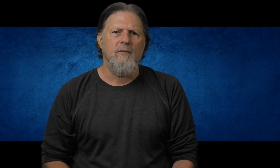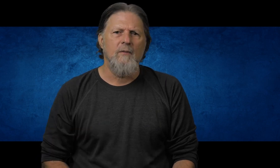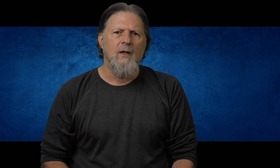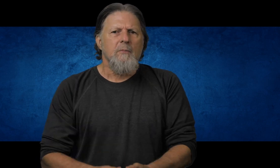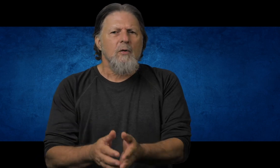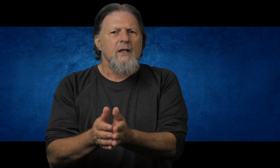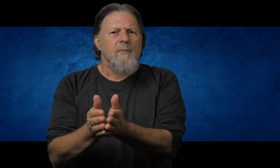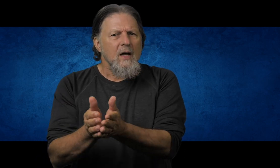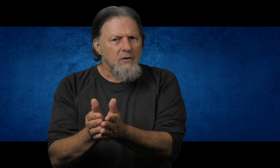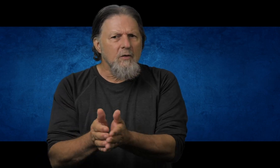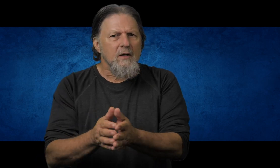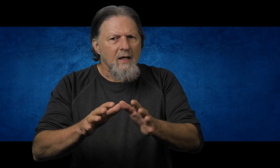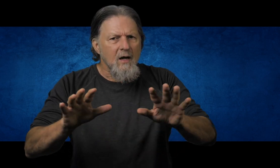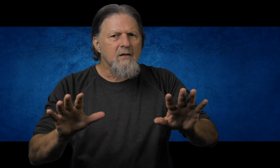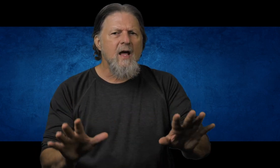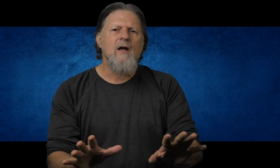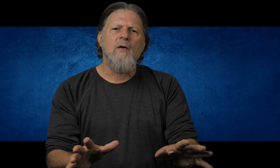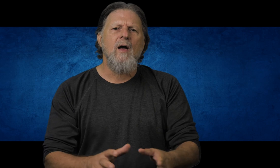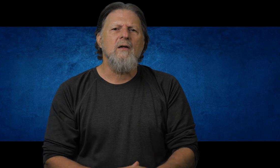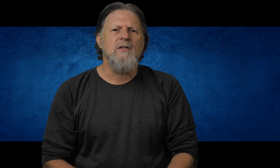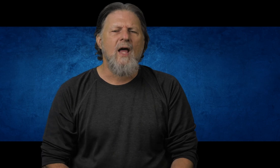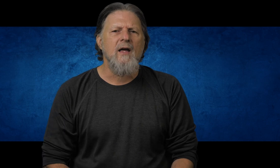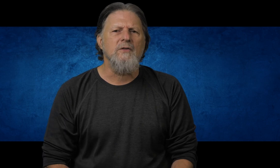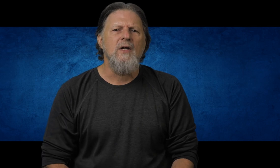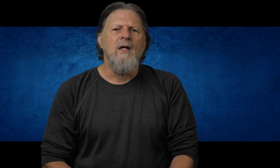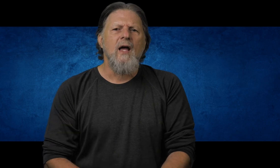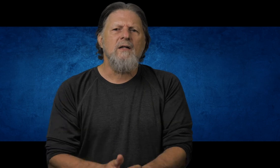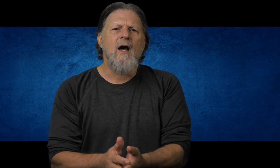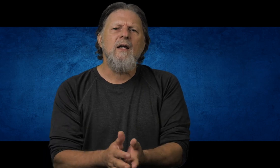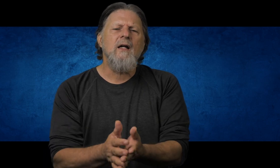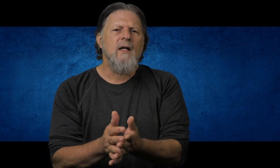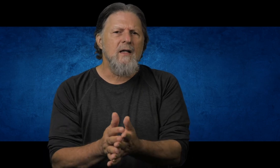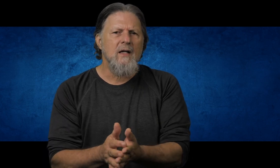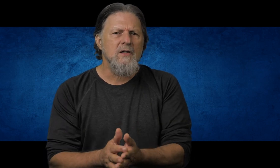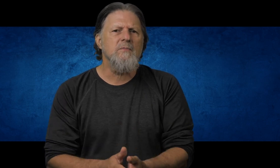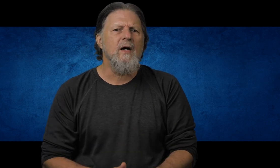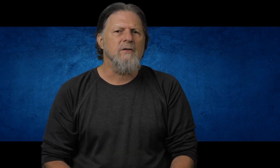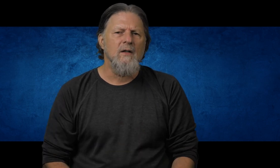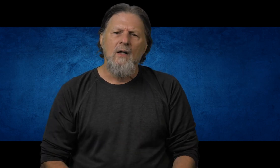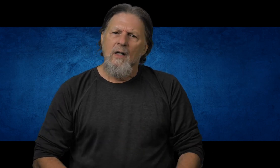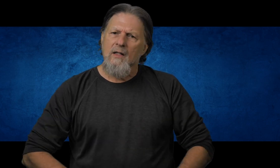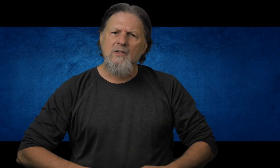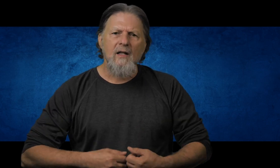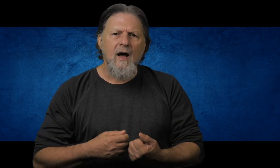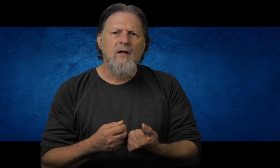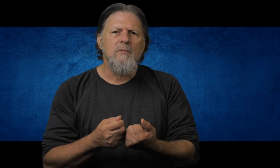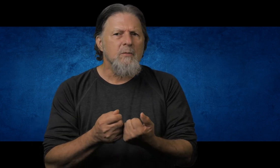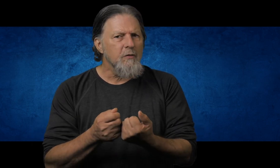pulling up that tunic that hung down around his ankles and tucking it in his belt. This allowed him to move